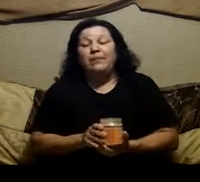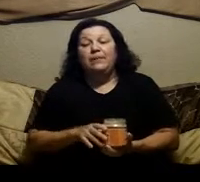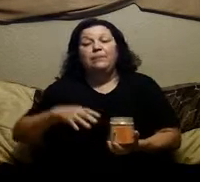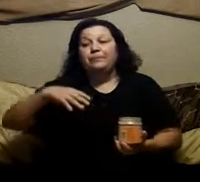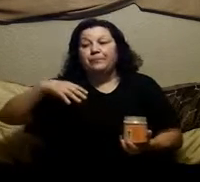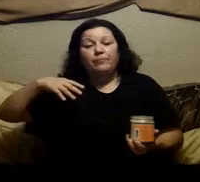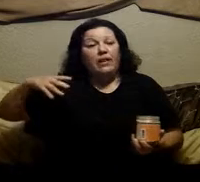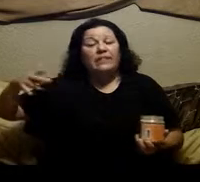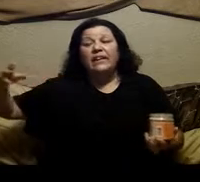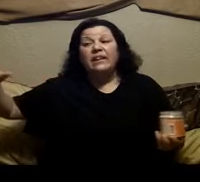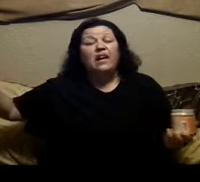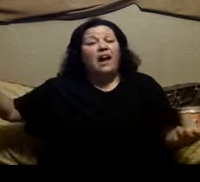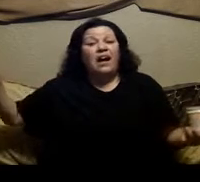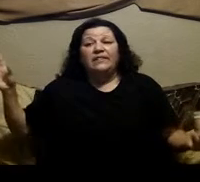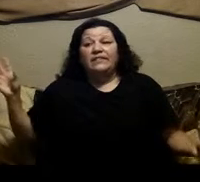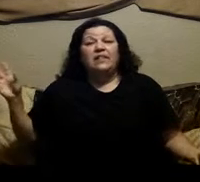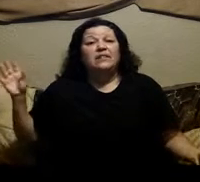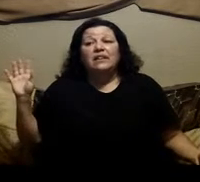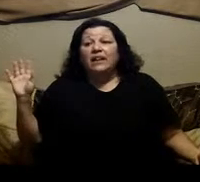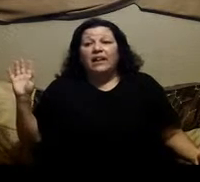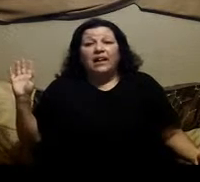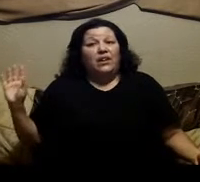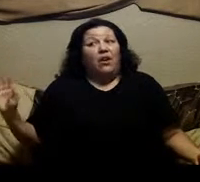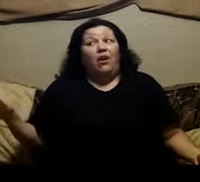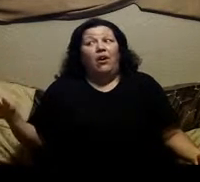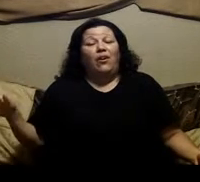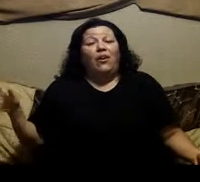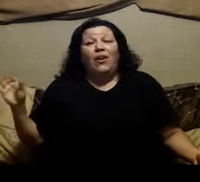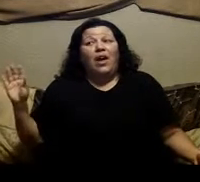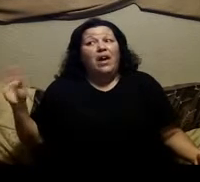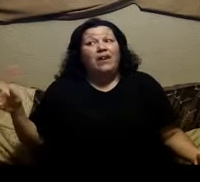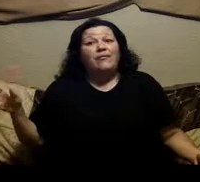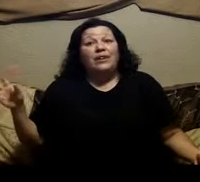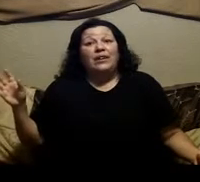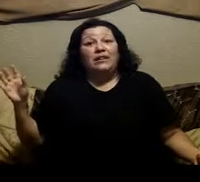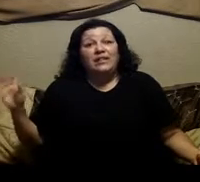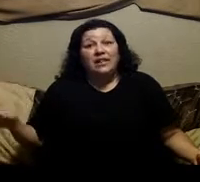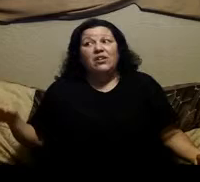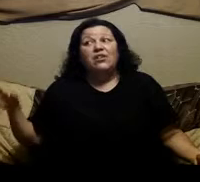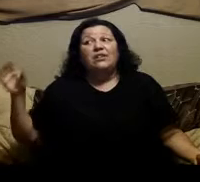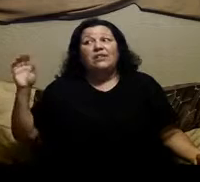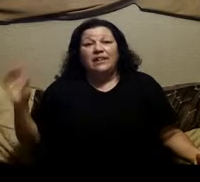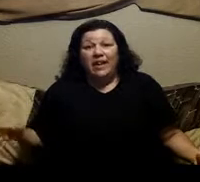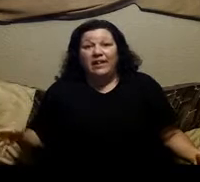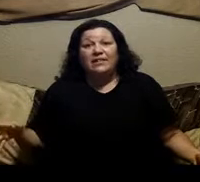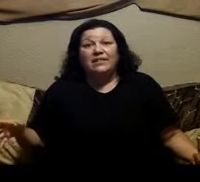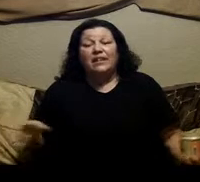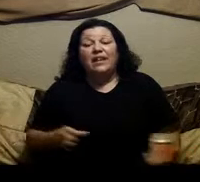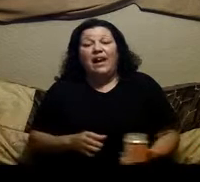me it's like i see it in all every single case that